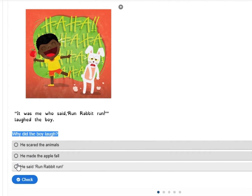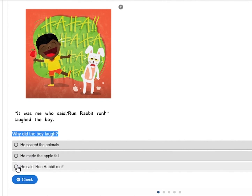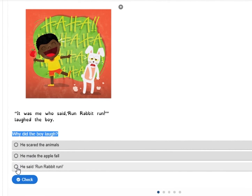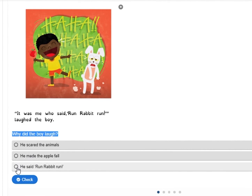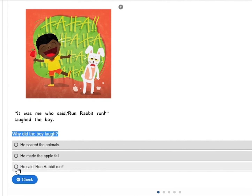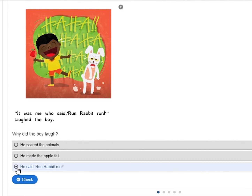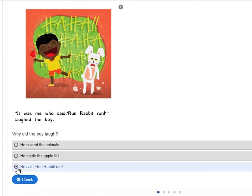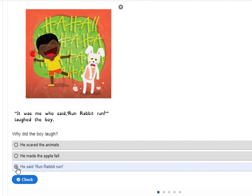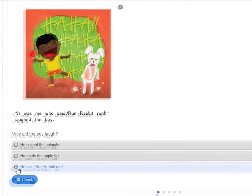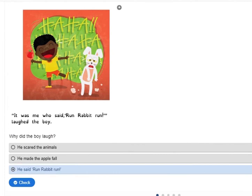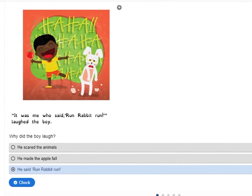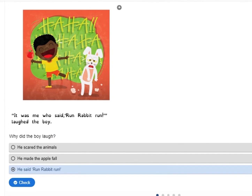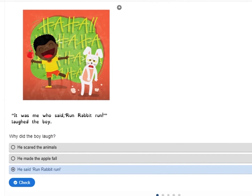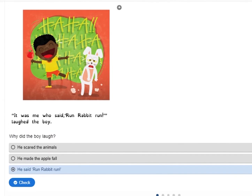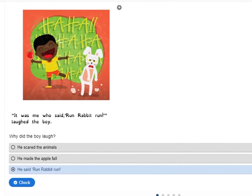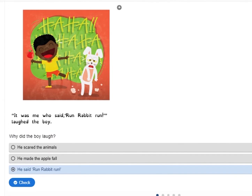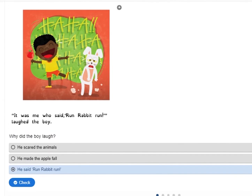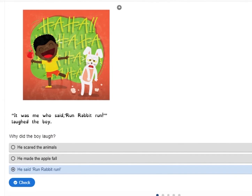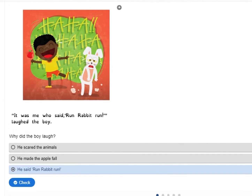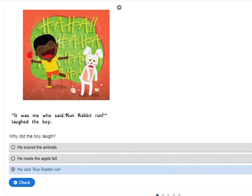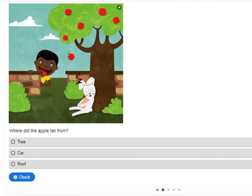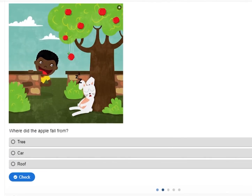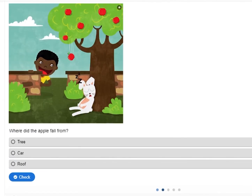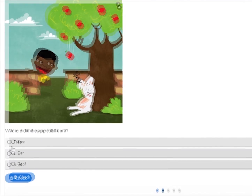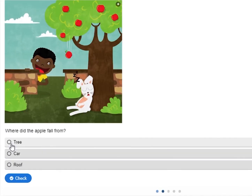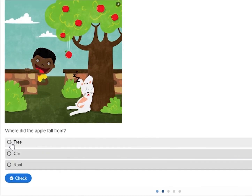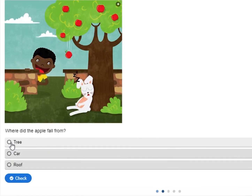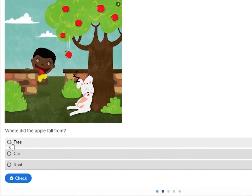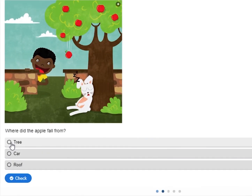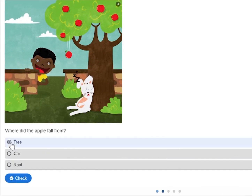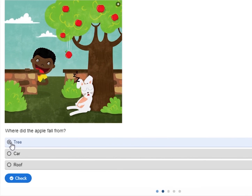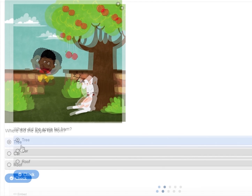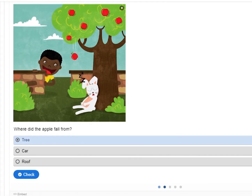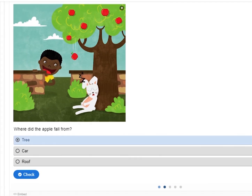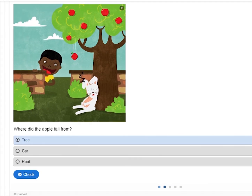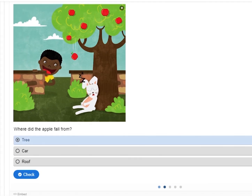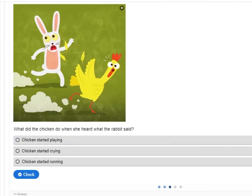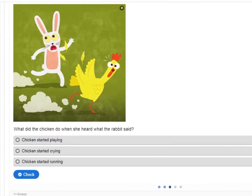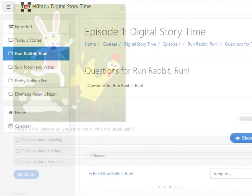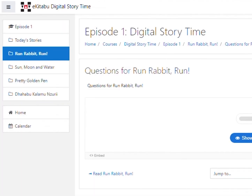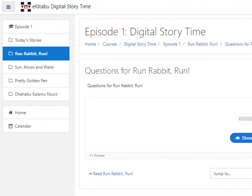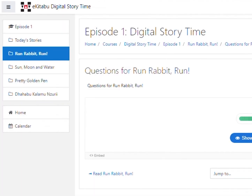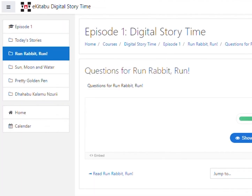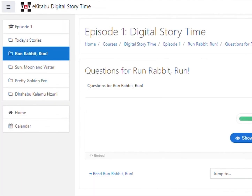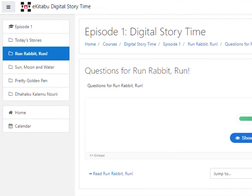ikitabu.com forward slash TV and try it today.